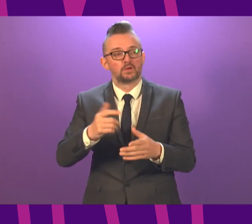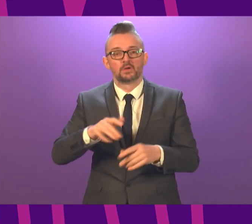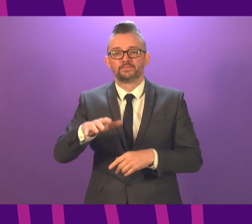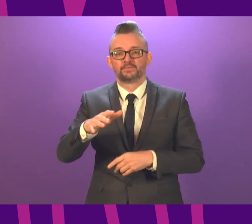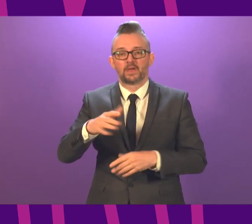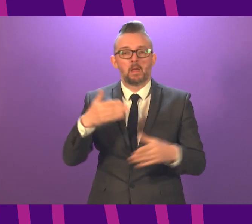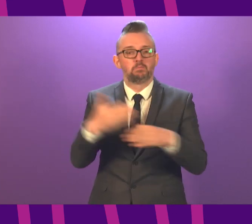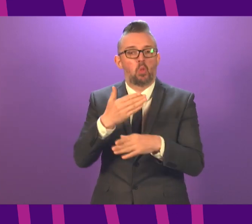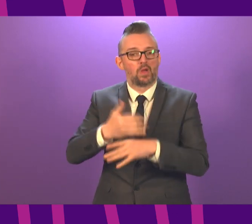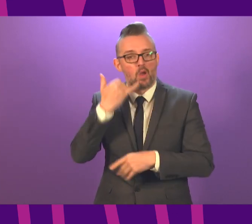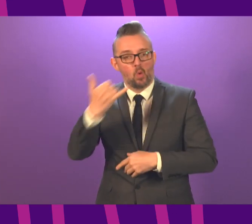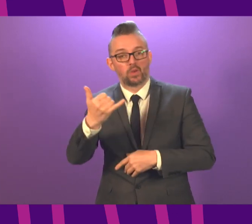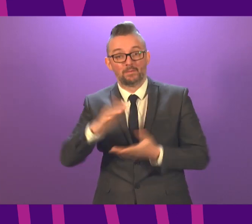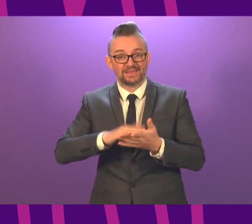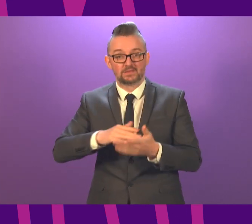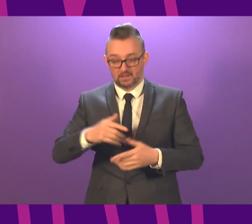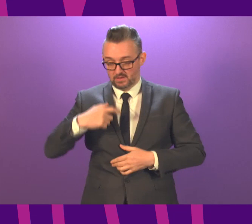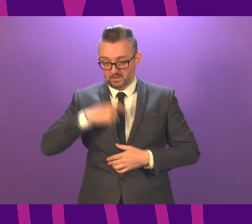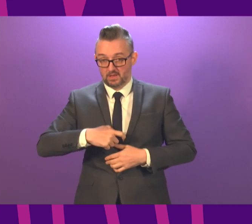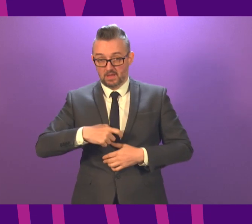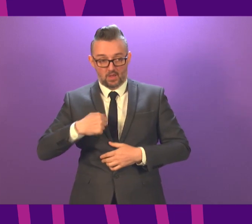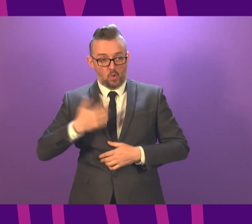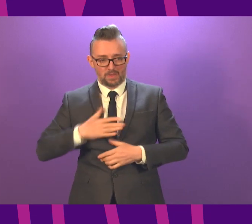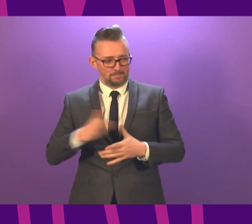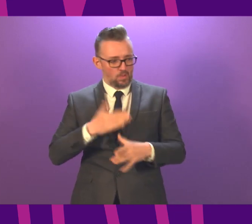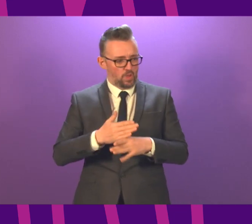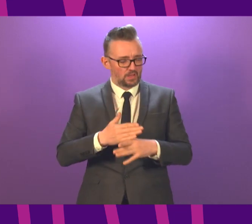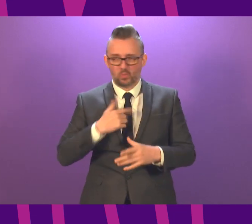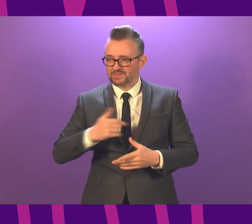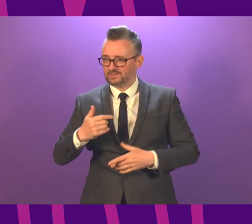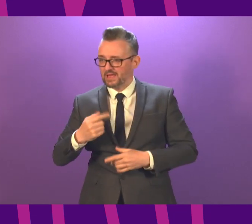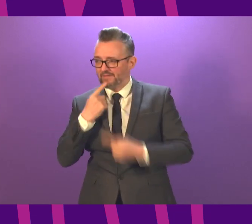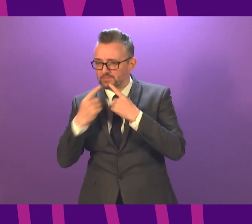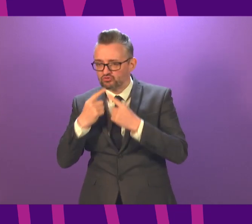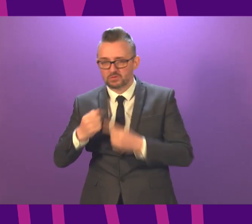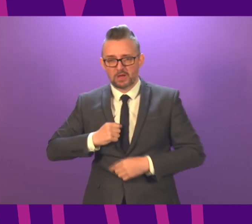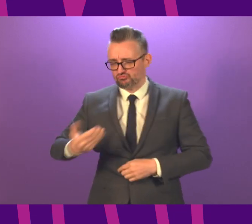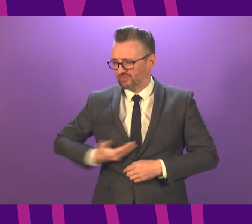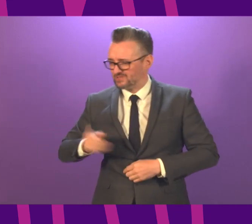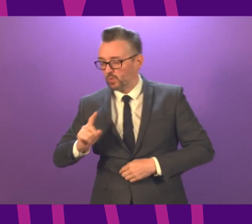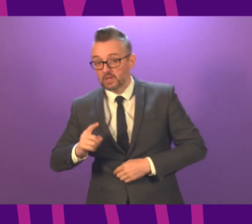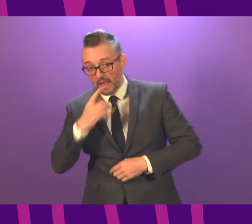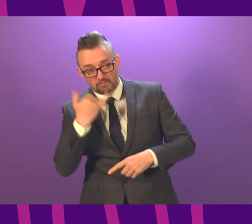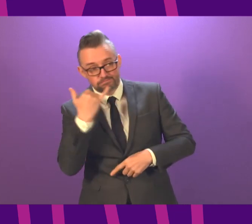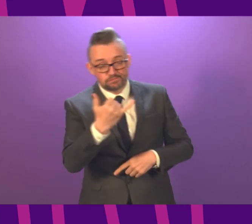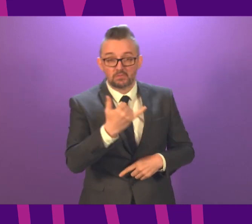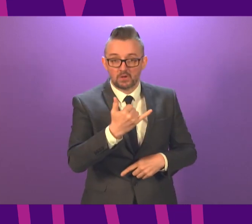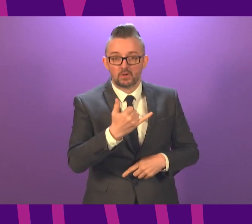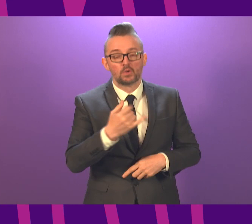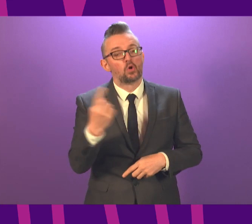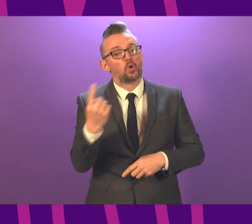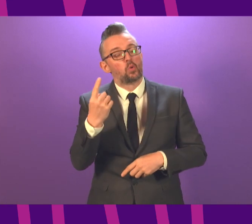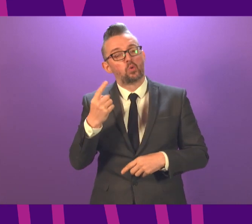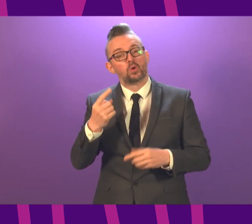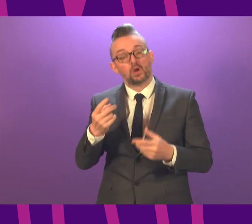can get free impartial advice on their rights and their health and safety at work? And also in the first lockdown, those who were